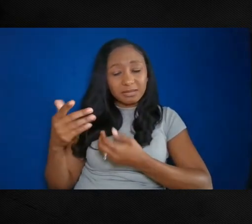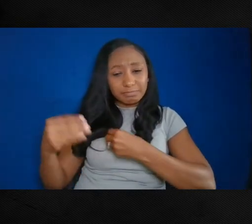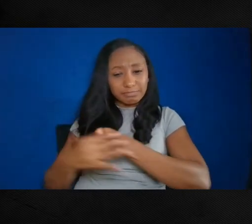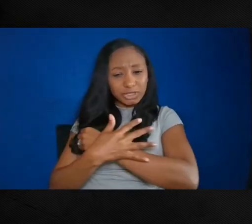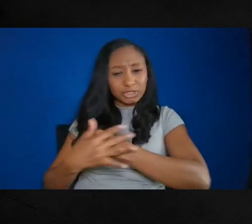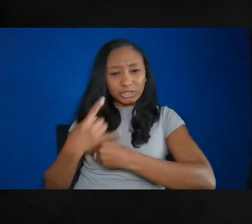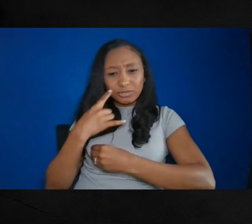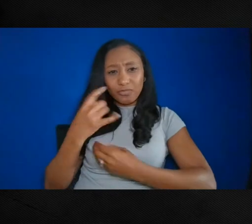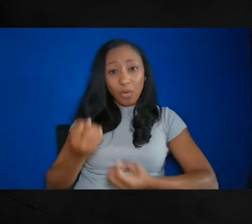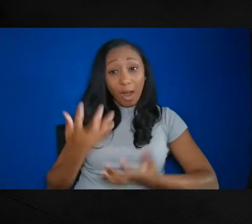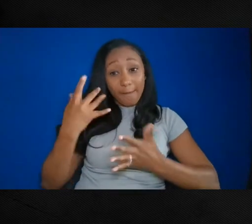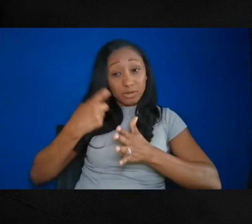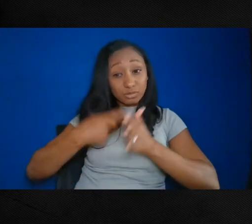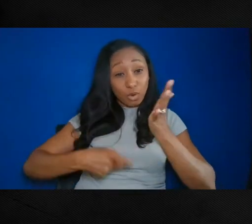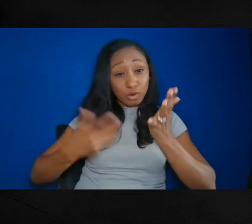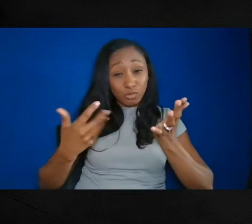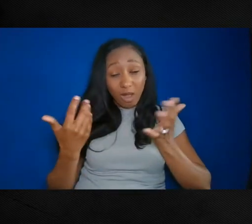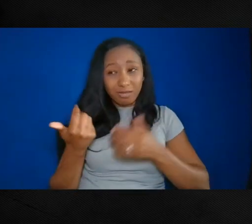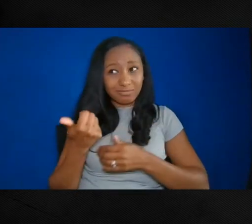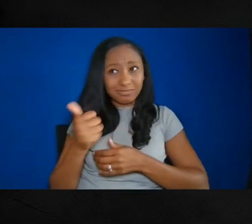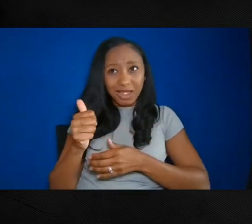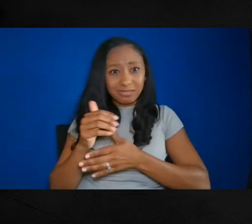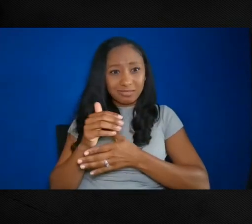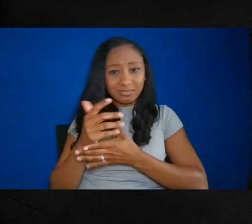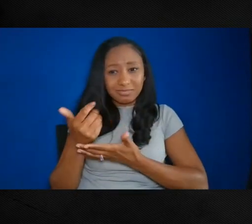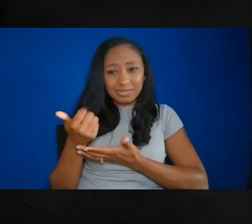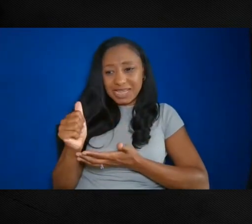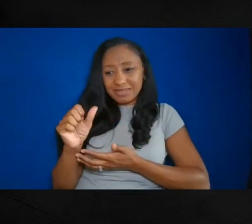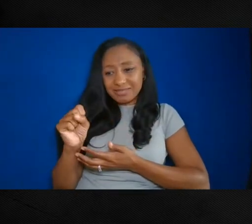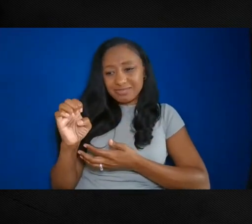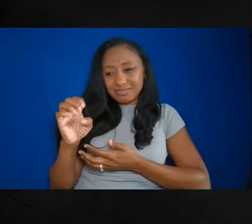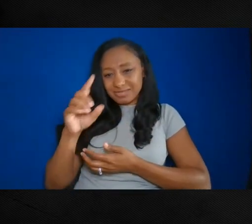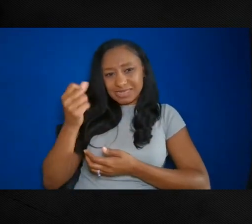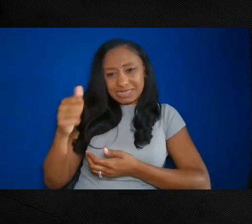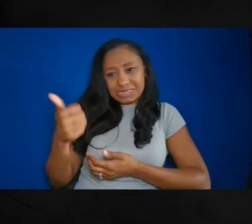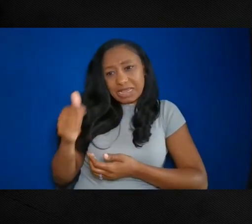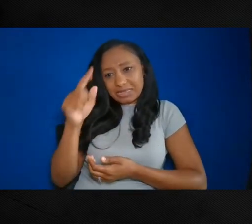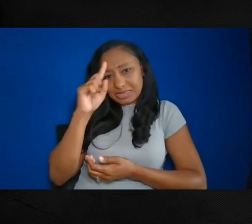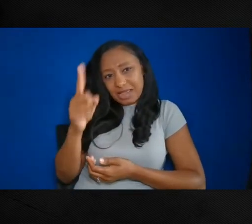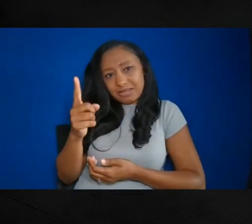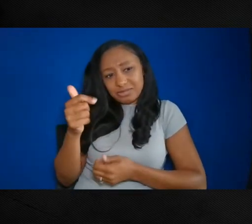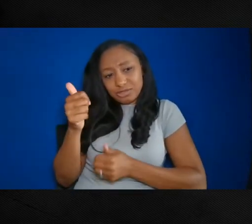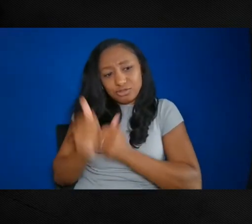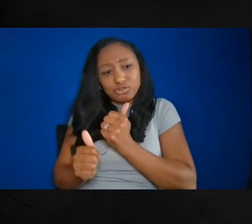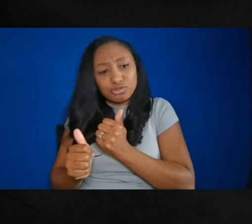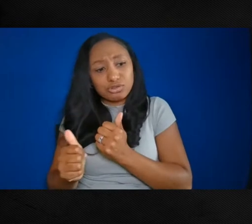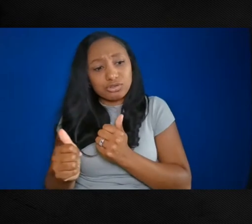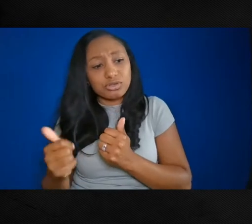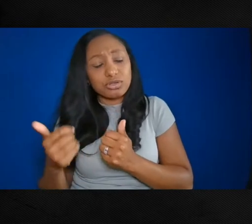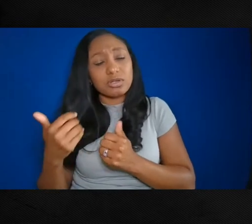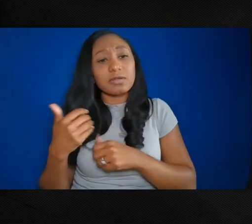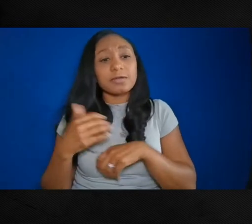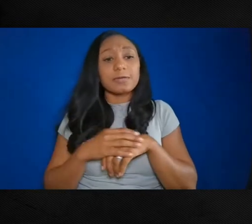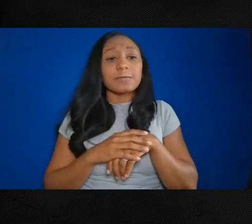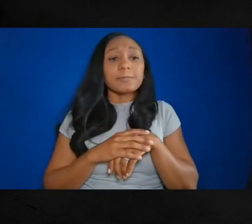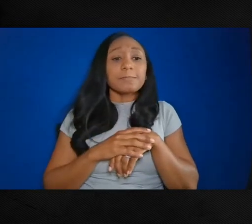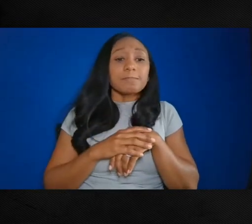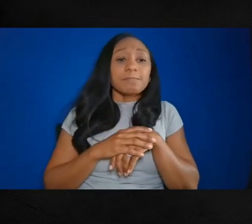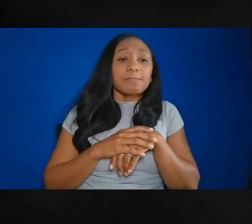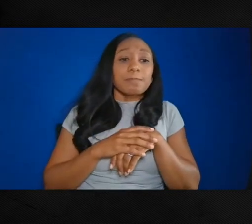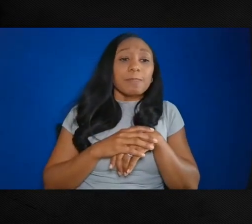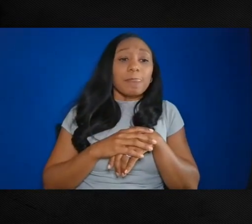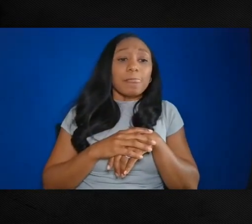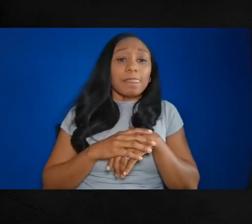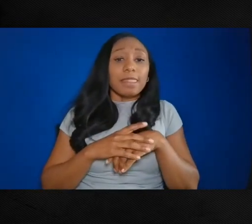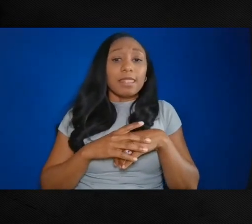ingenuity that these individuals had? He had four daughters, and two of them opened up two